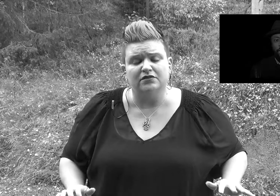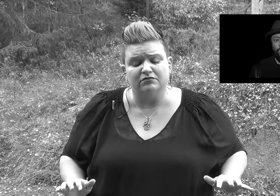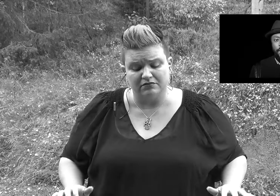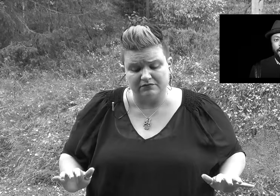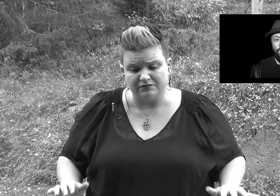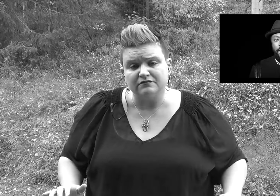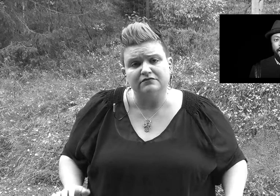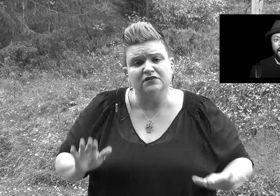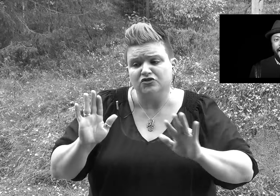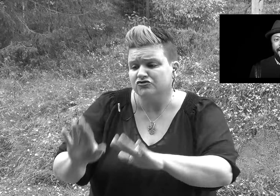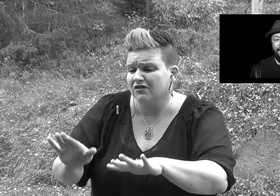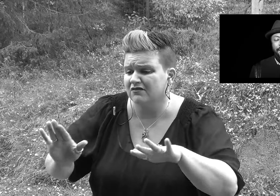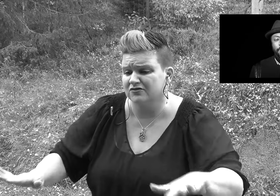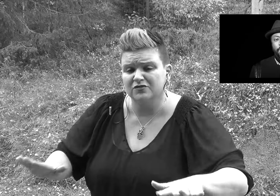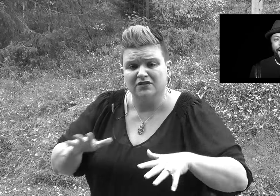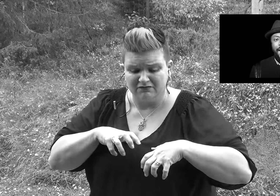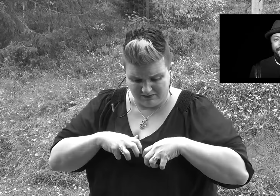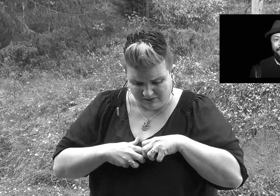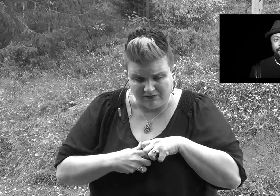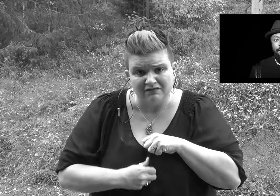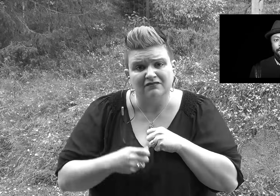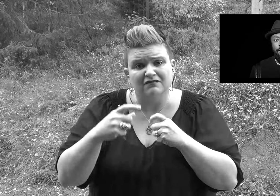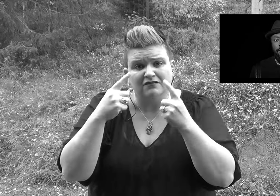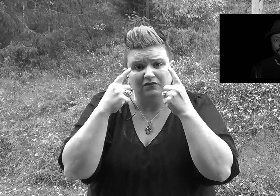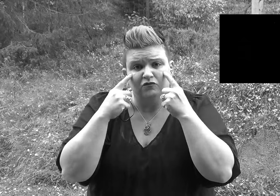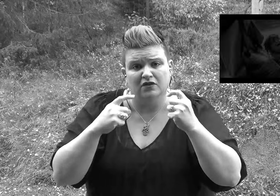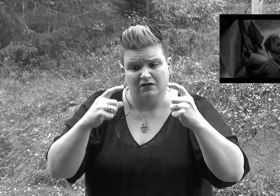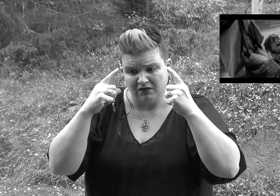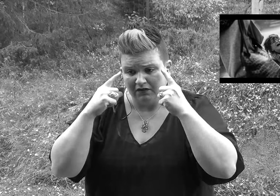Children hurting, I hear them crying